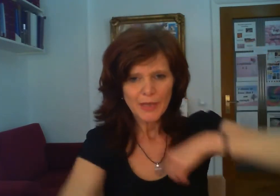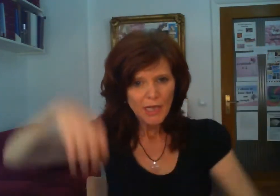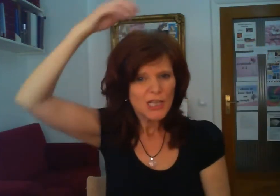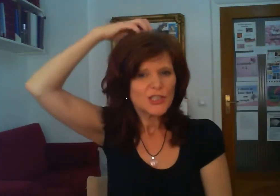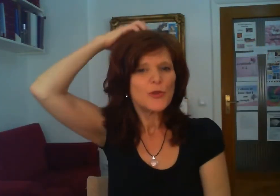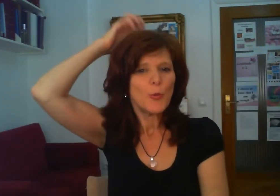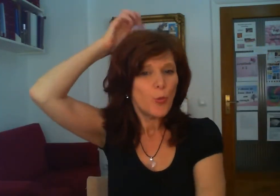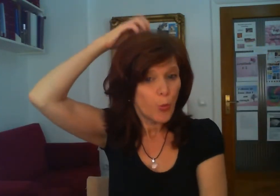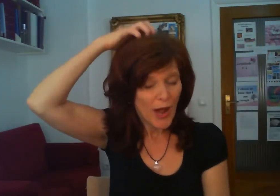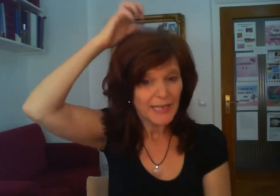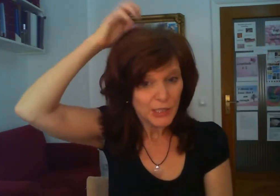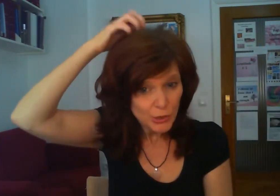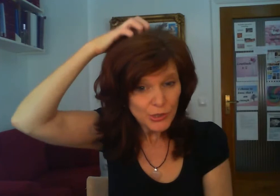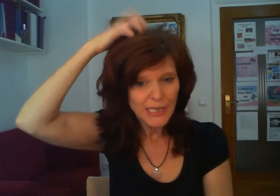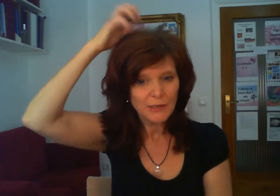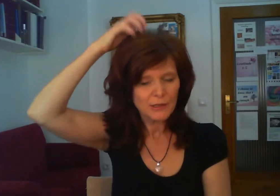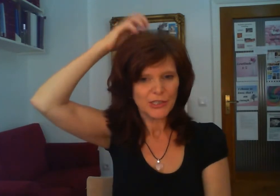so that i can use technology